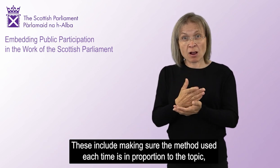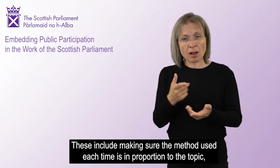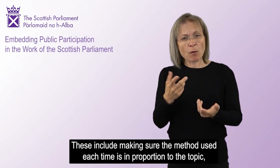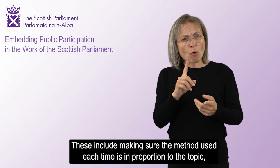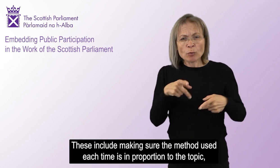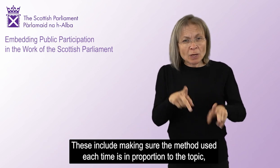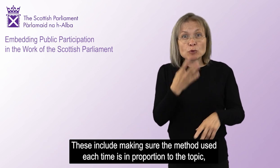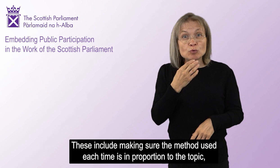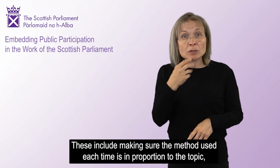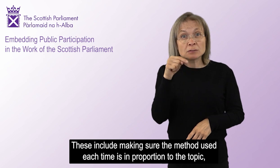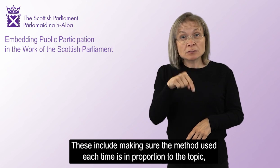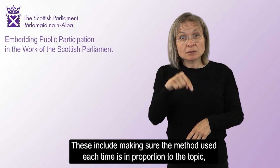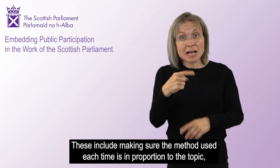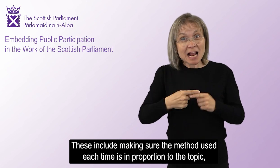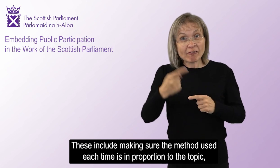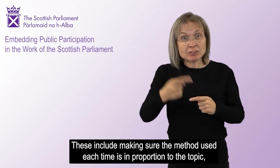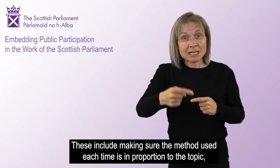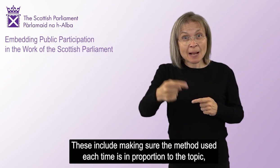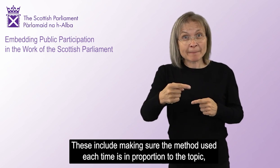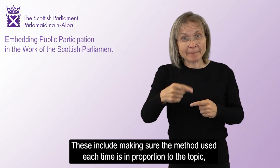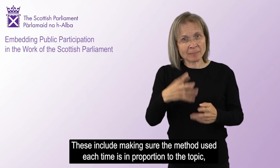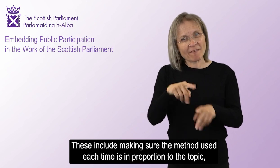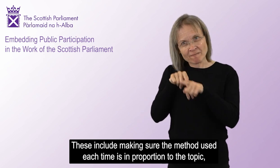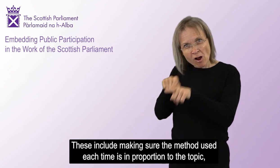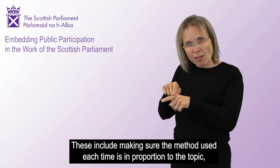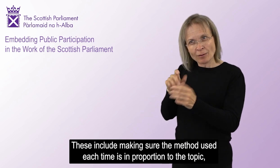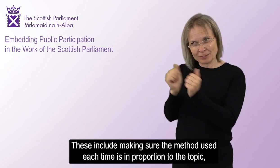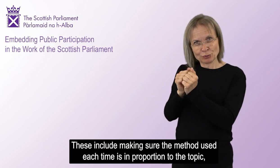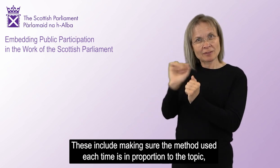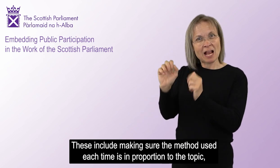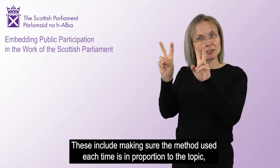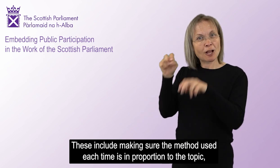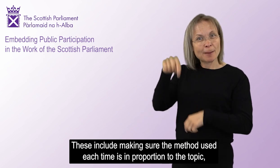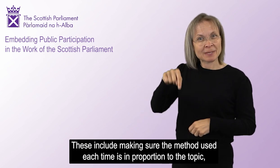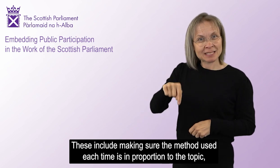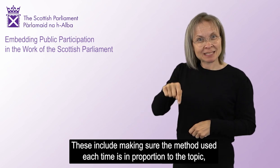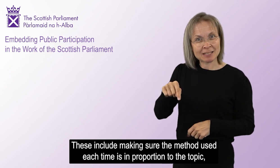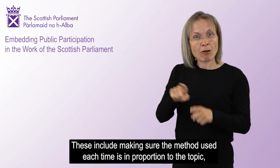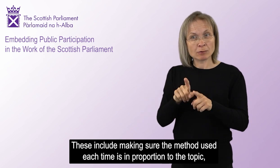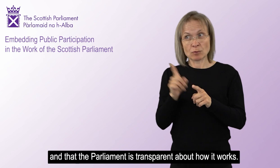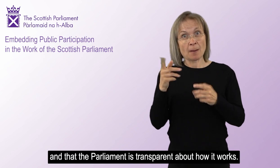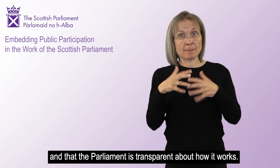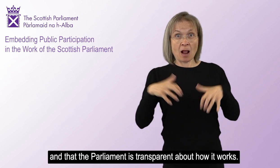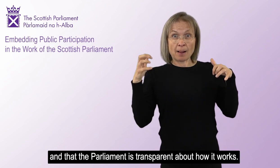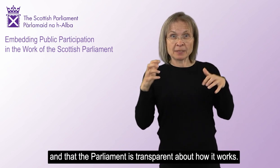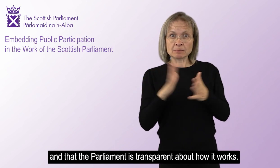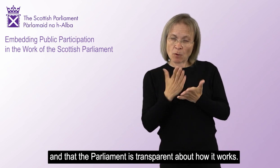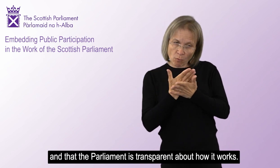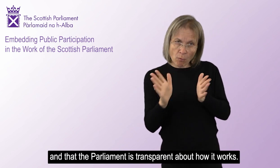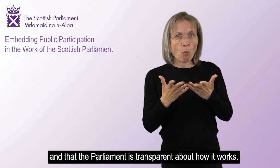These include making sure the method used each time is in proportion to the topic and that the Parliament is transparent about